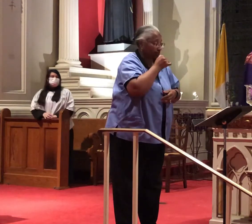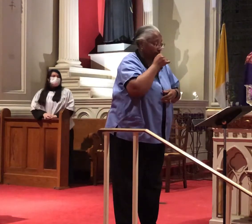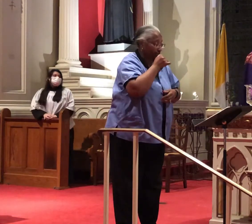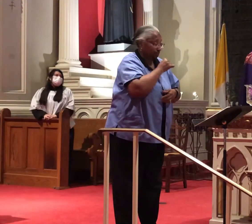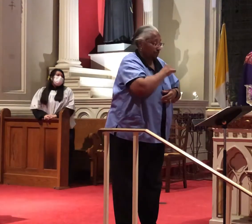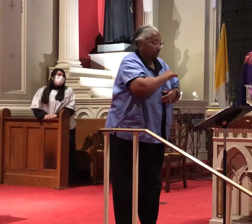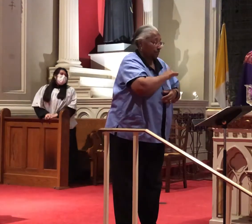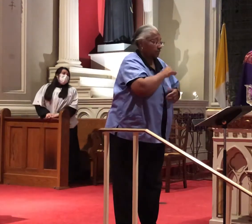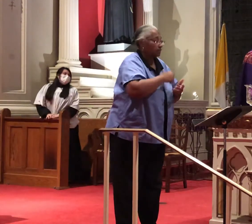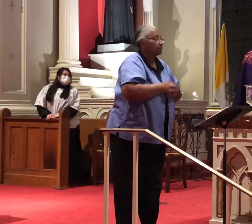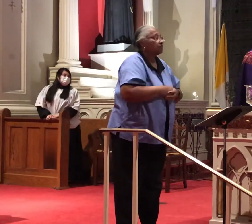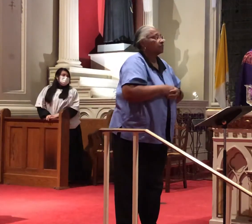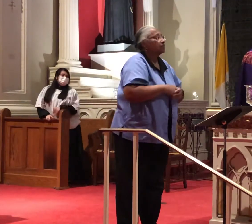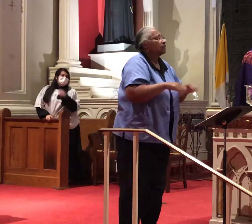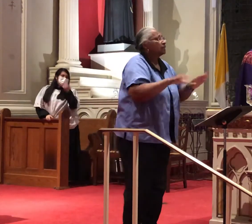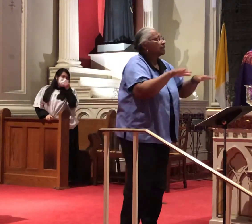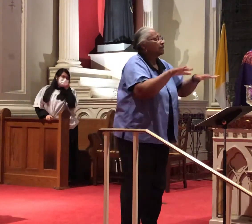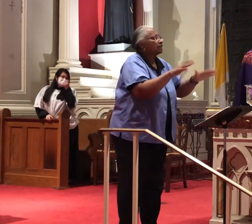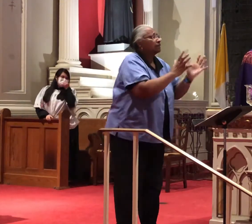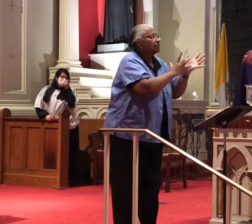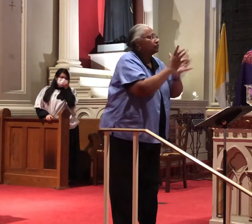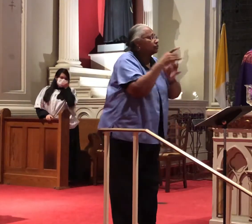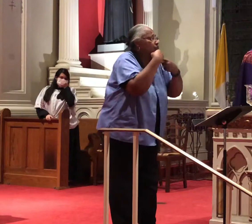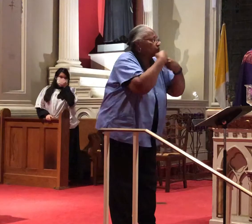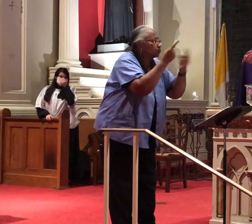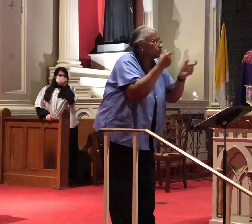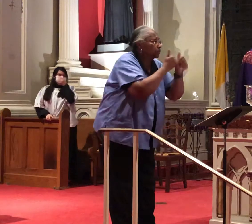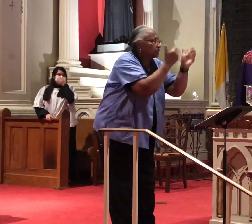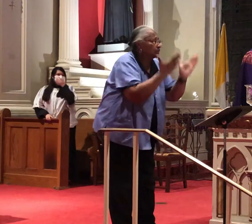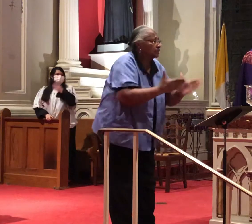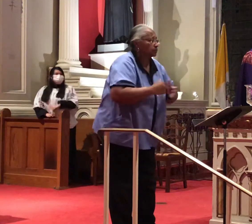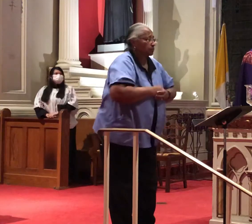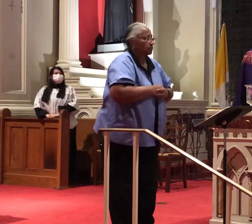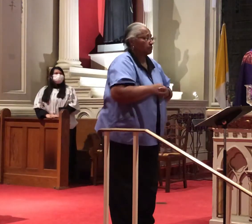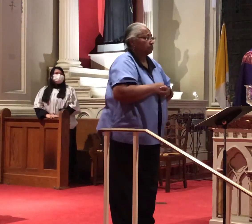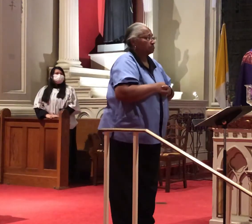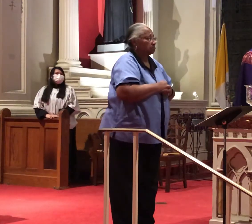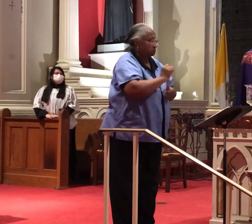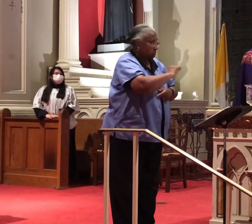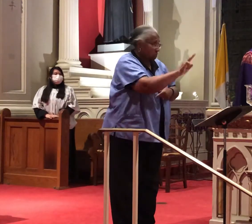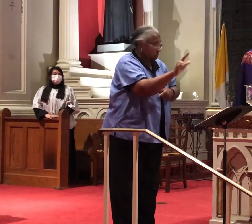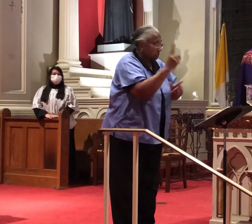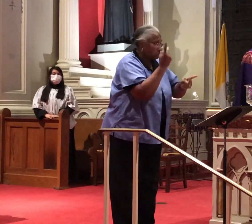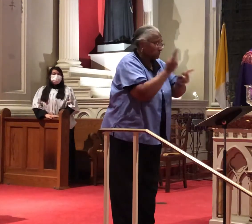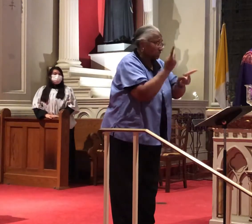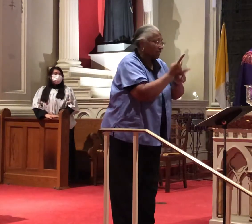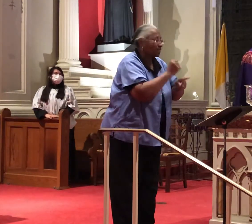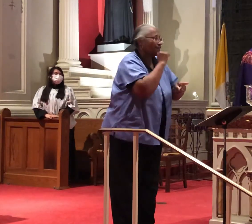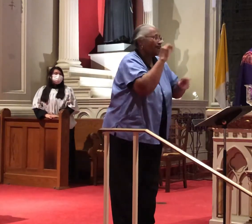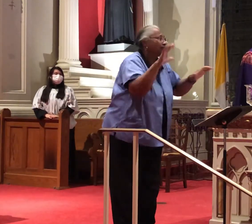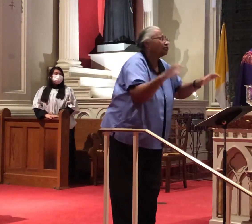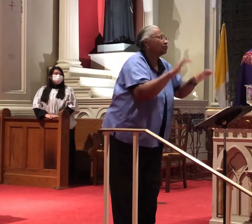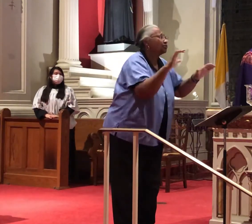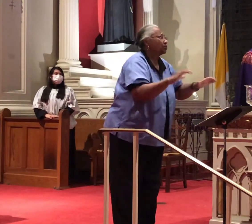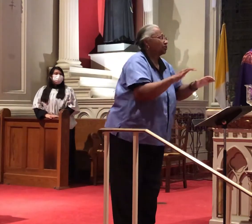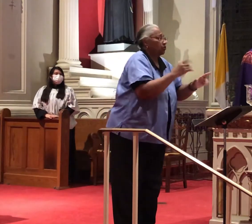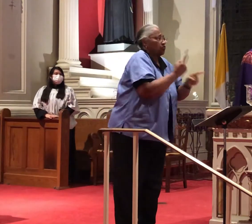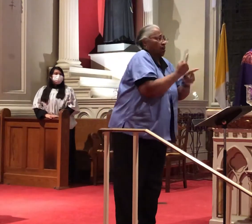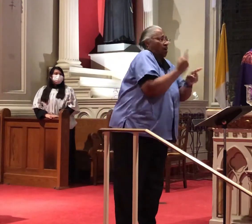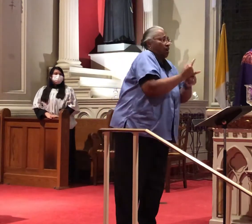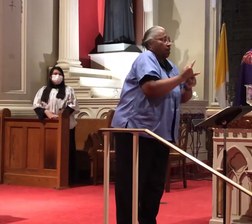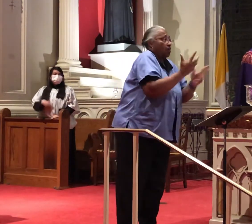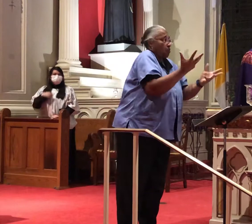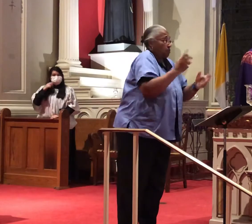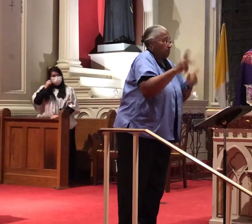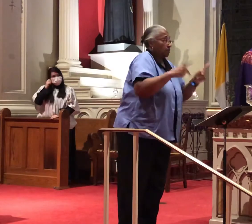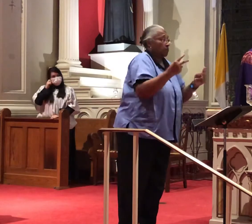Jesus said to his disciples, take care not to perform righteous deeds in order that people may